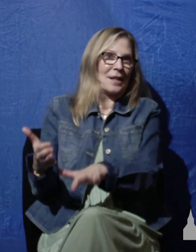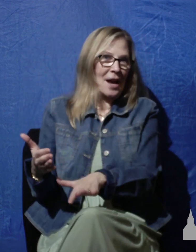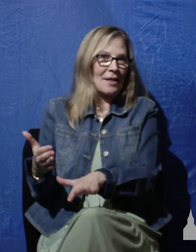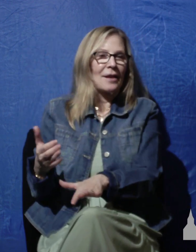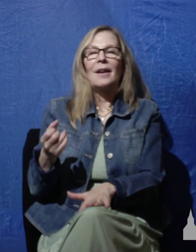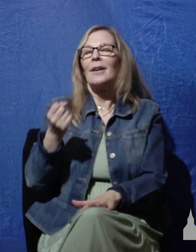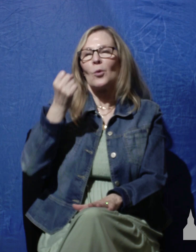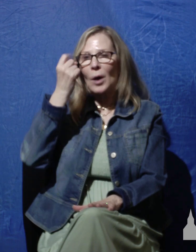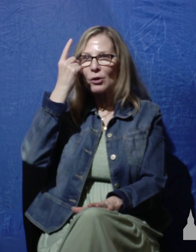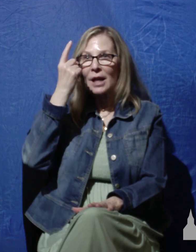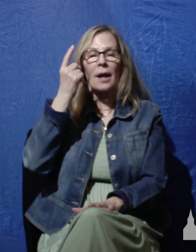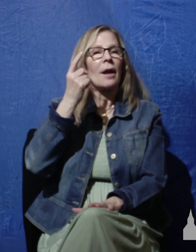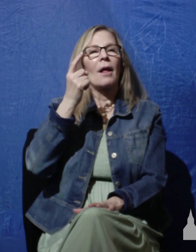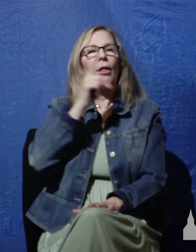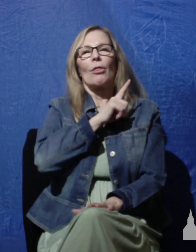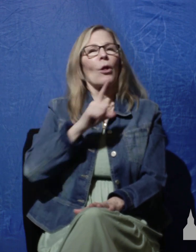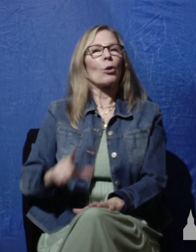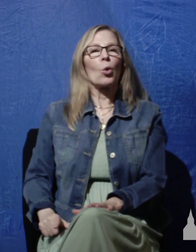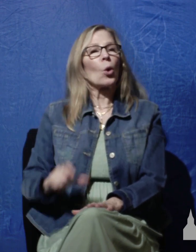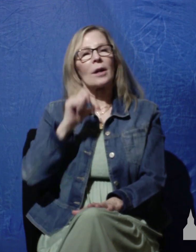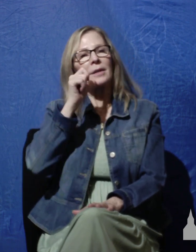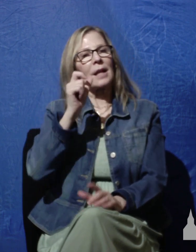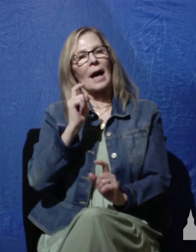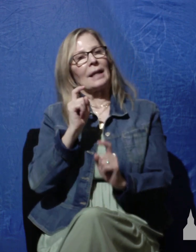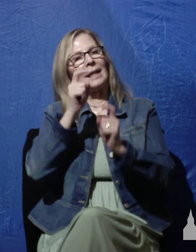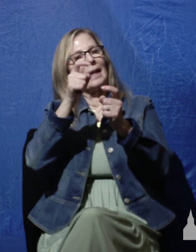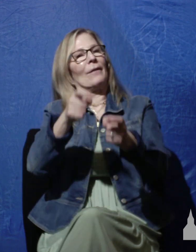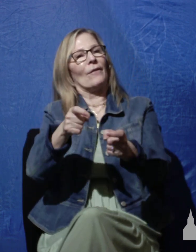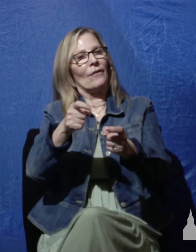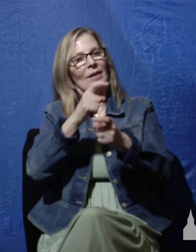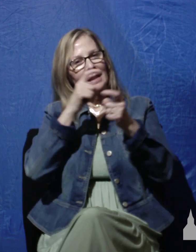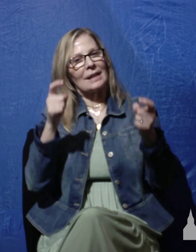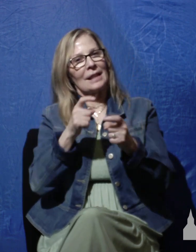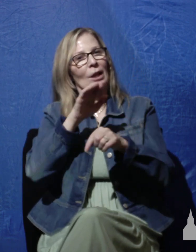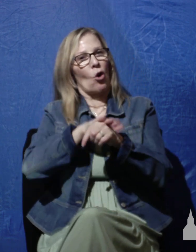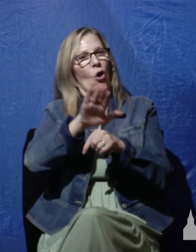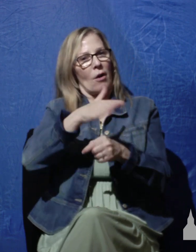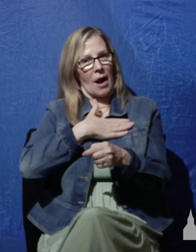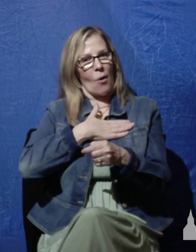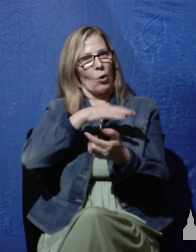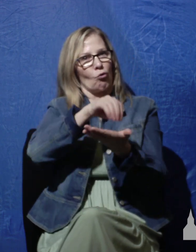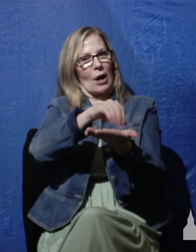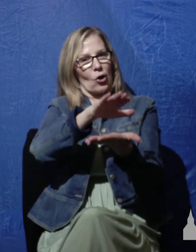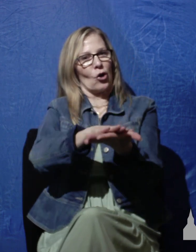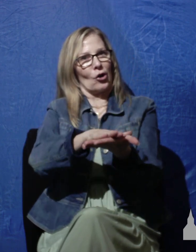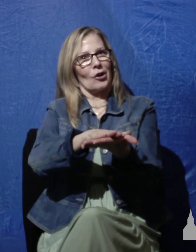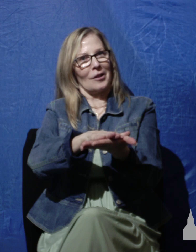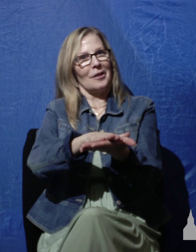does not impute iniquity to our record because Jesus Christ